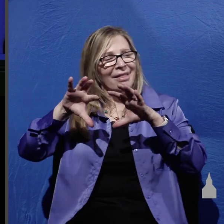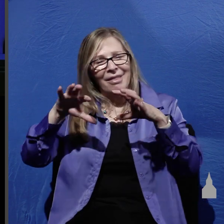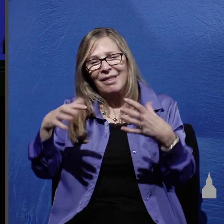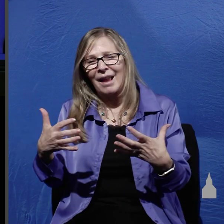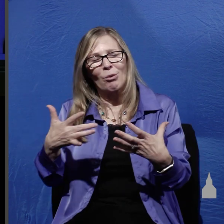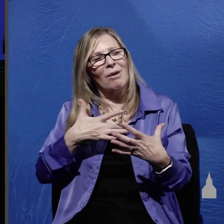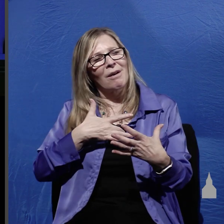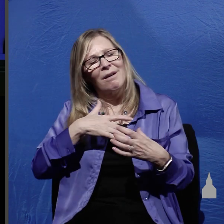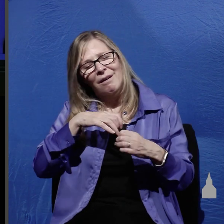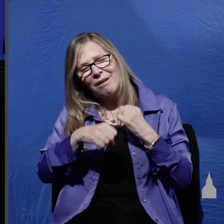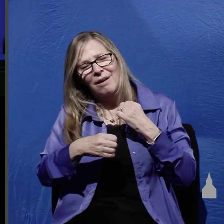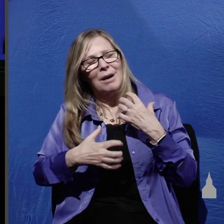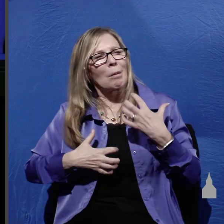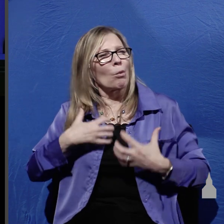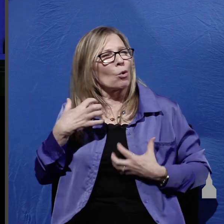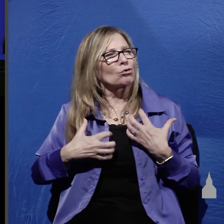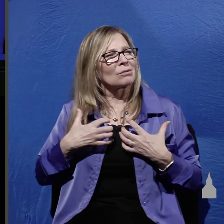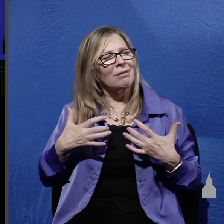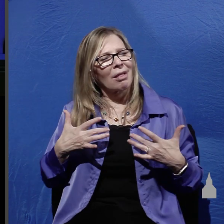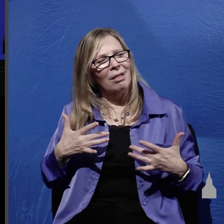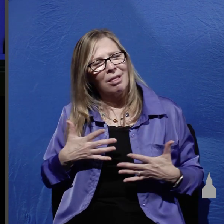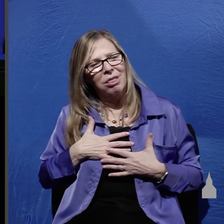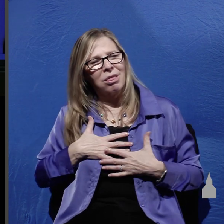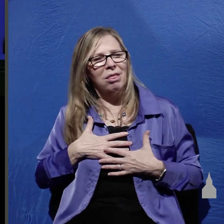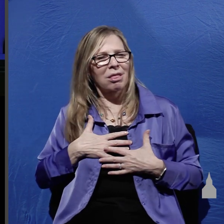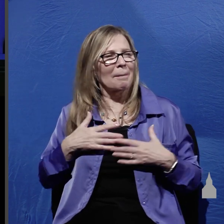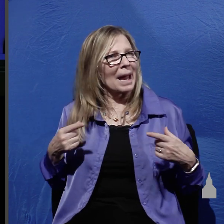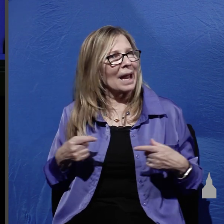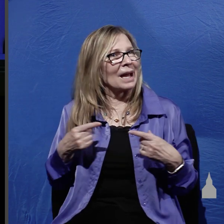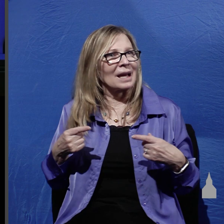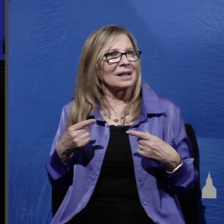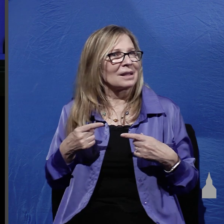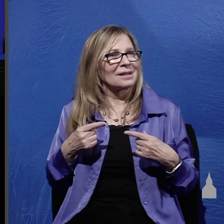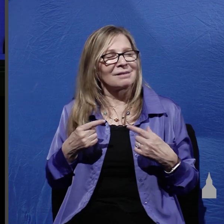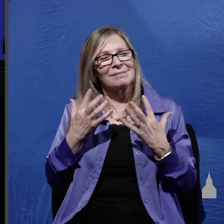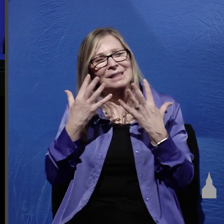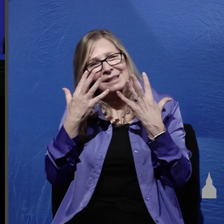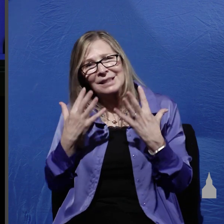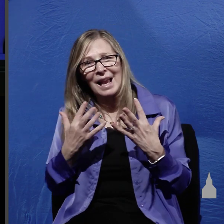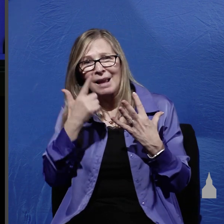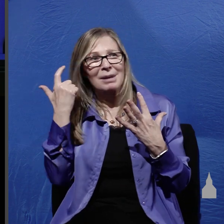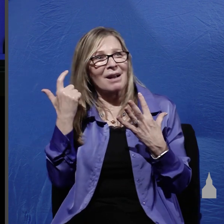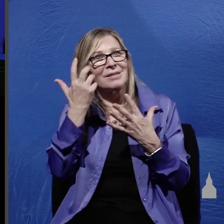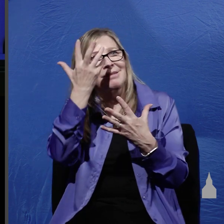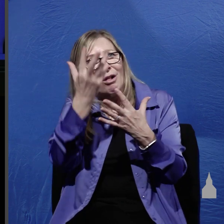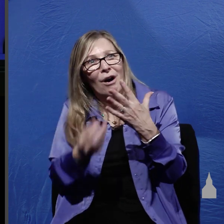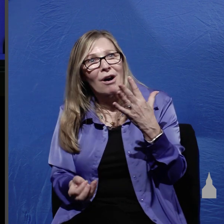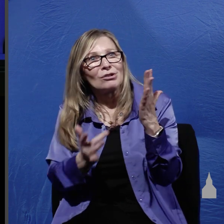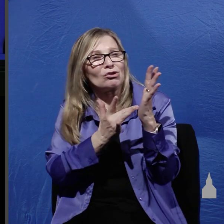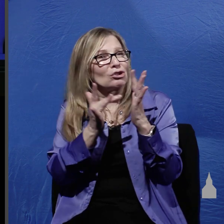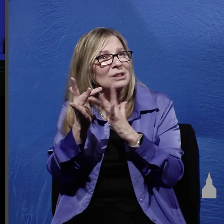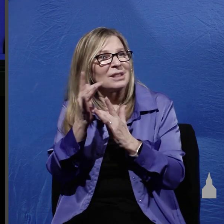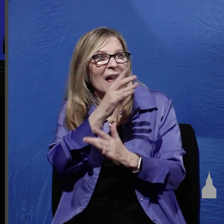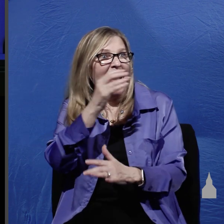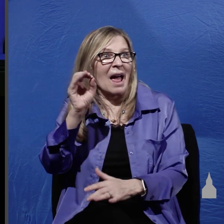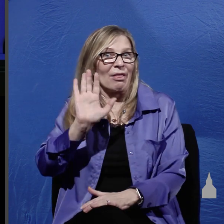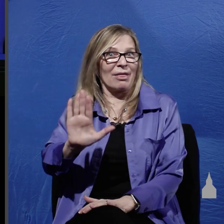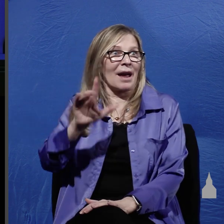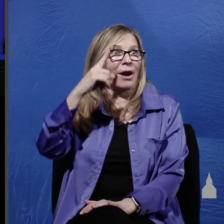emotional pain not only because they were in mourning over Jesus and and the kingdom they thought he was about to usher in